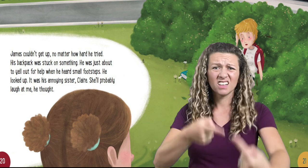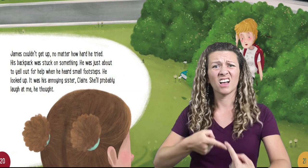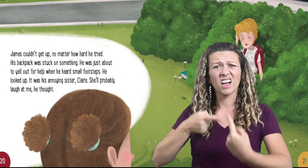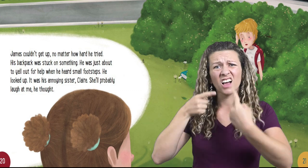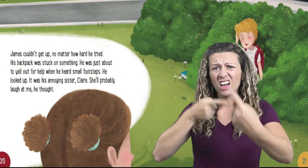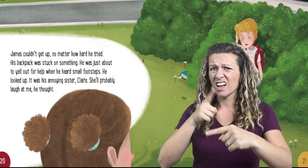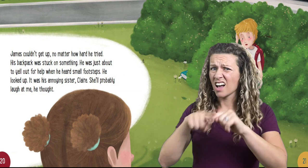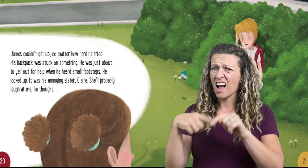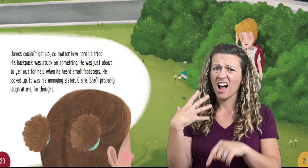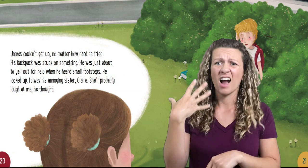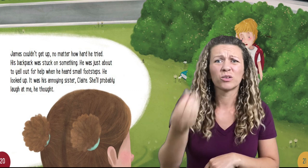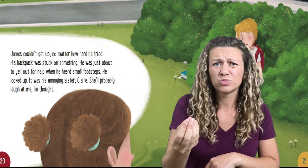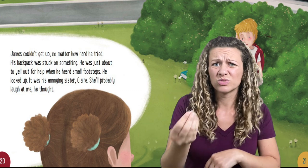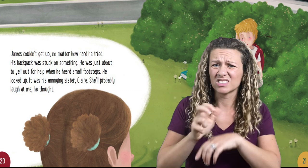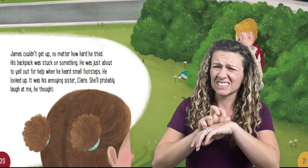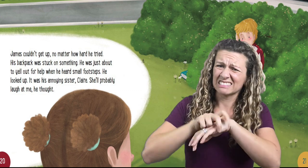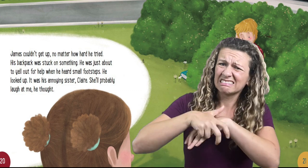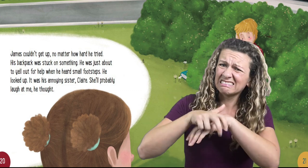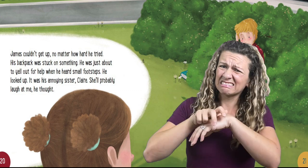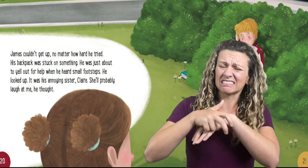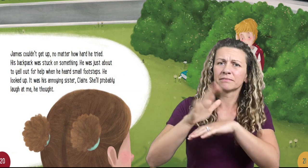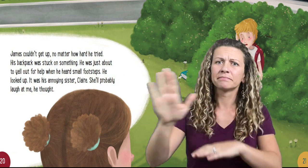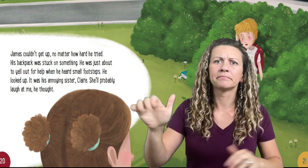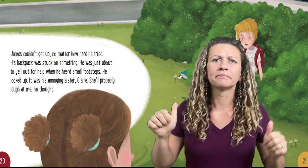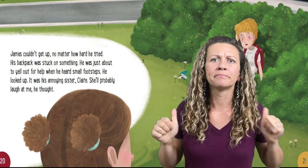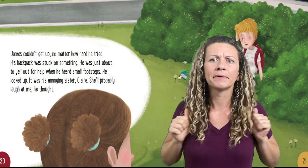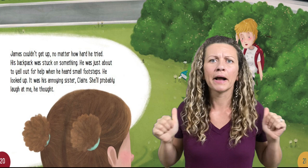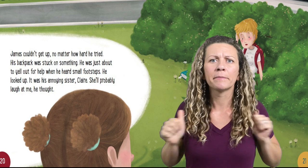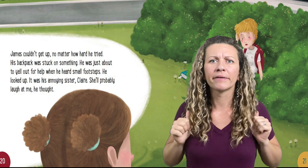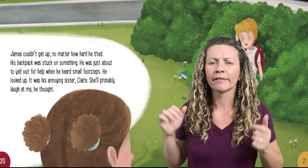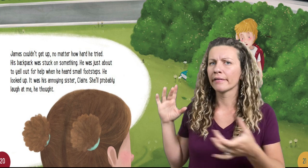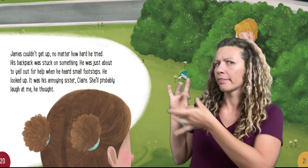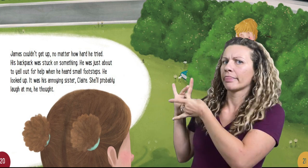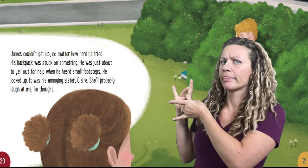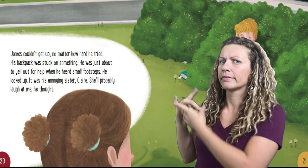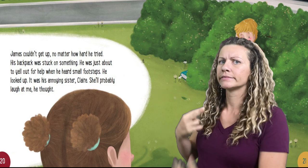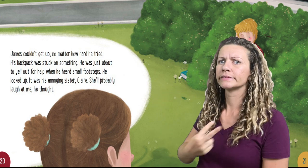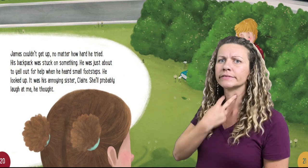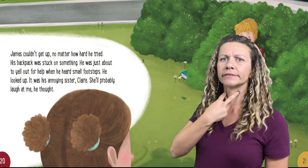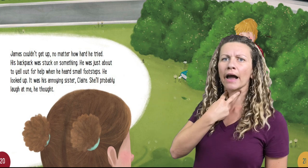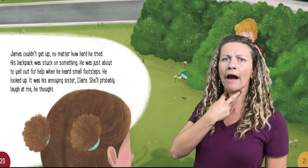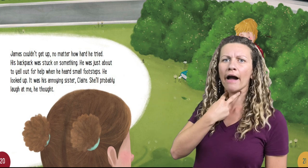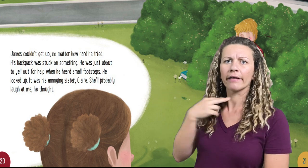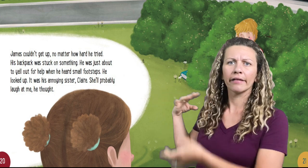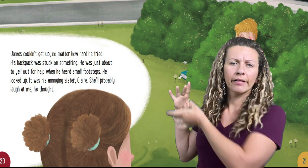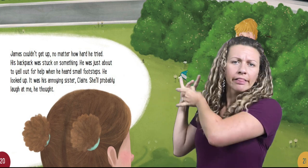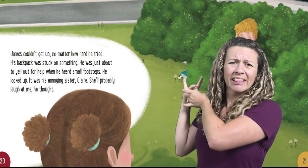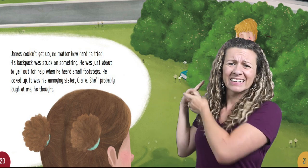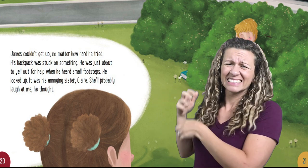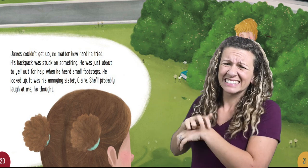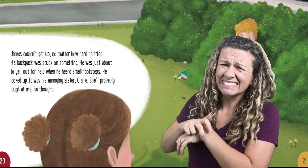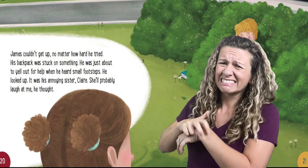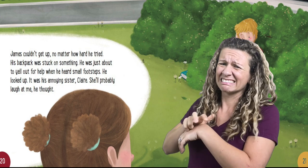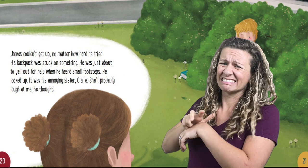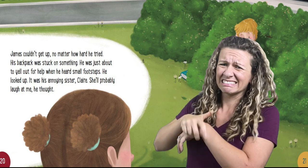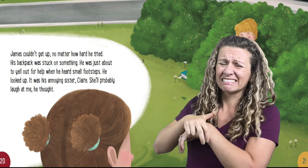James couldn't get up, no matter how hard he tried. His backpack was stuck on something.